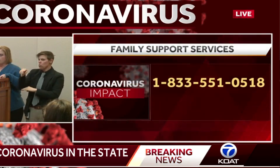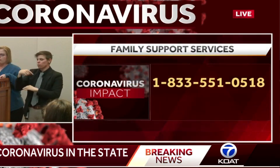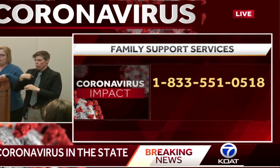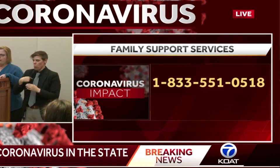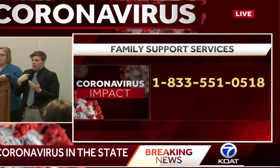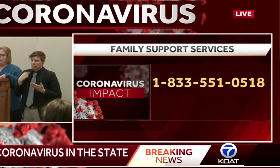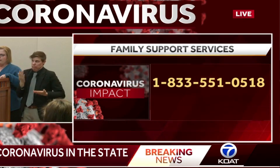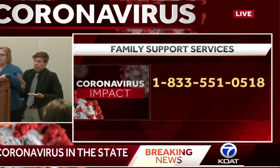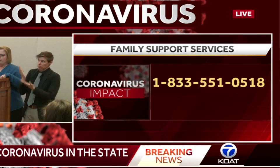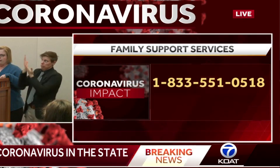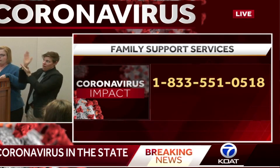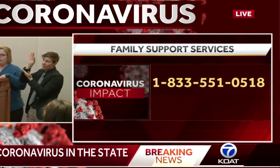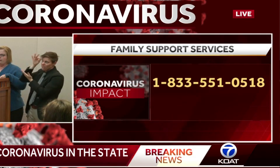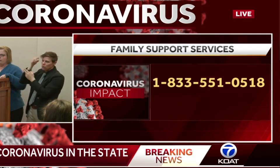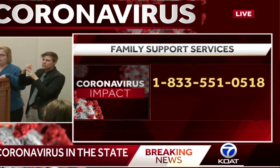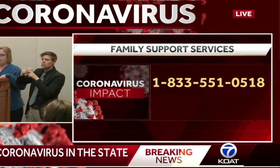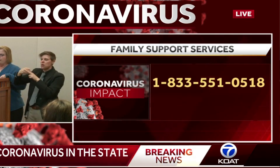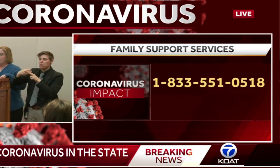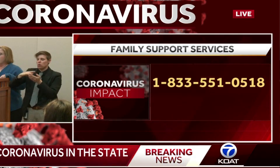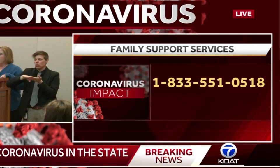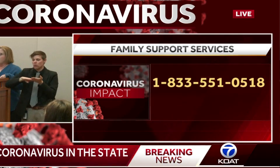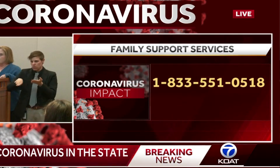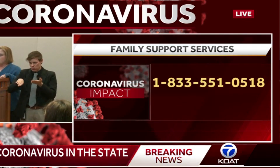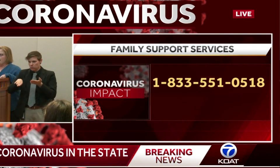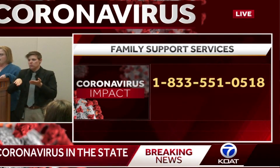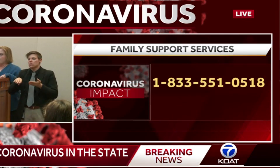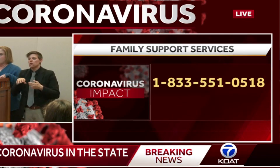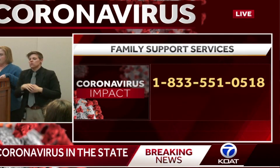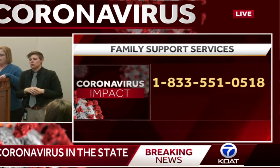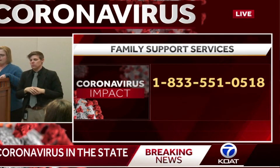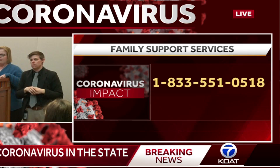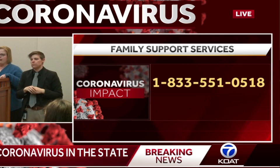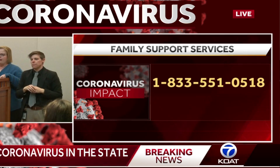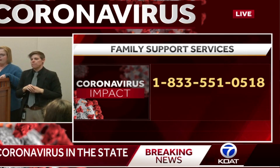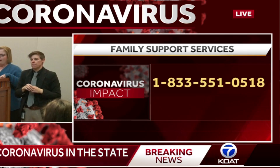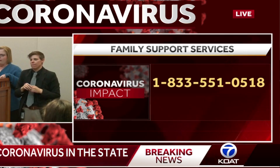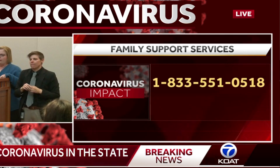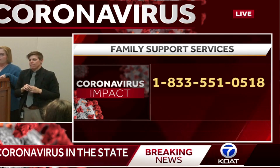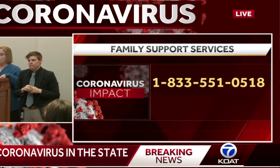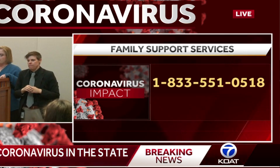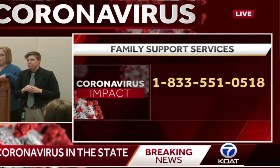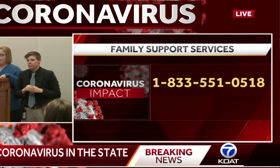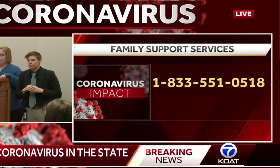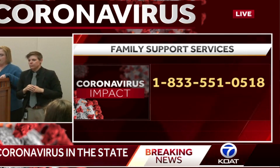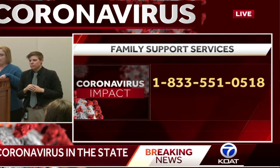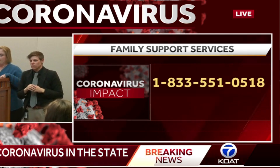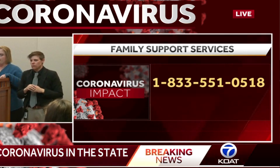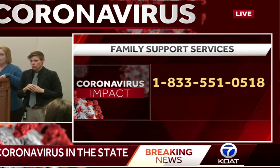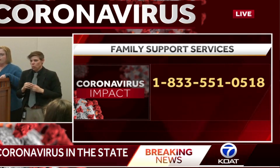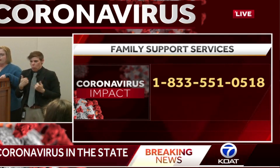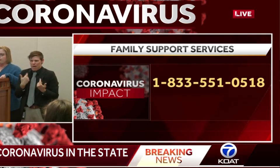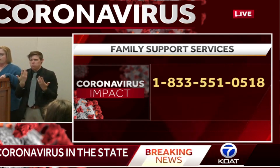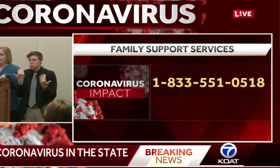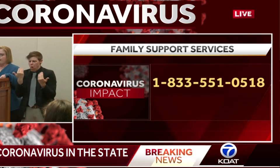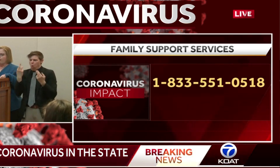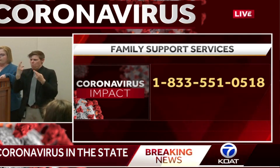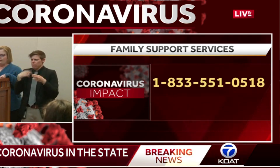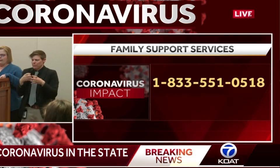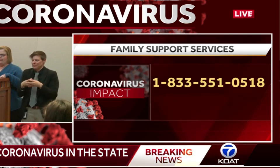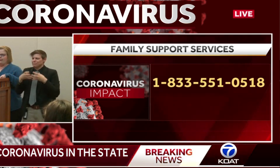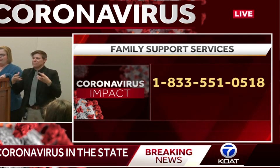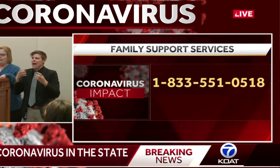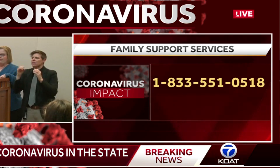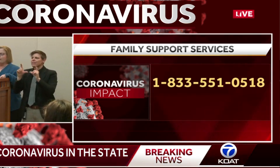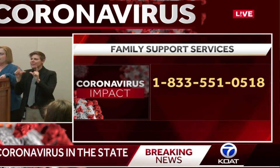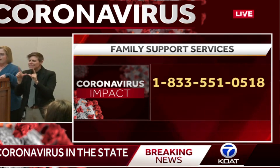to do some of the things the governor mentioned in terms of expanding licensing, allowing people to expand their care, looking at